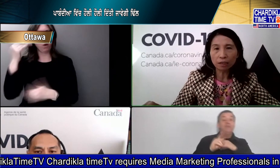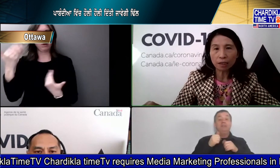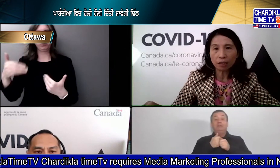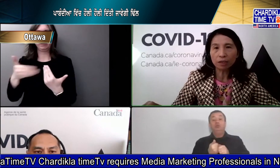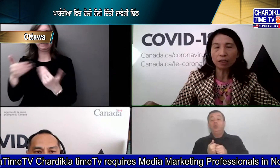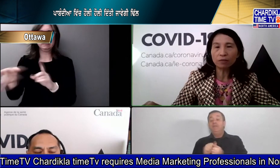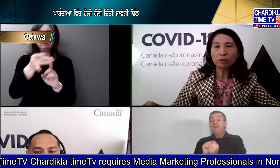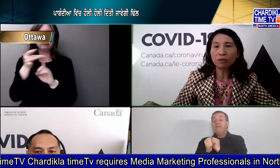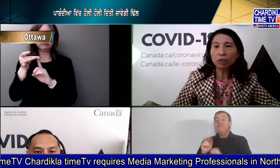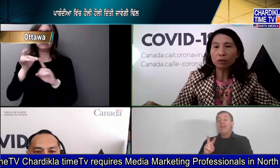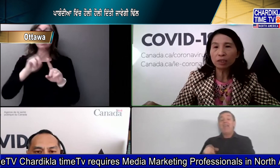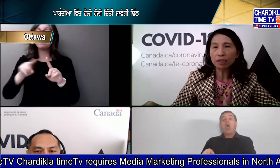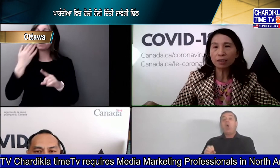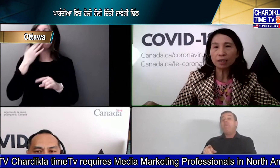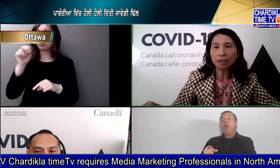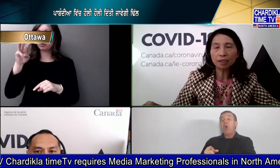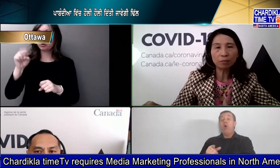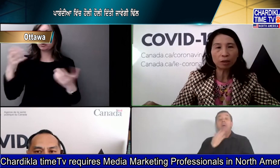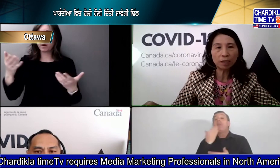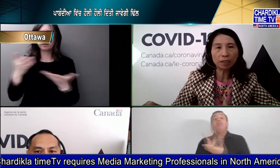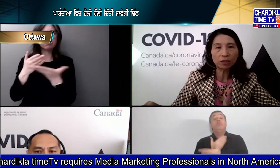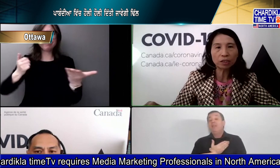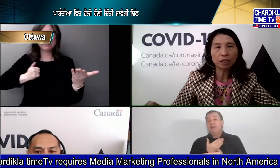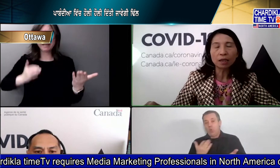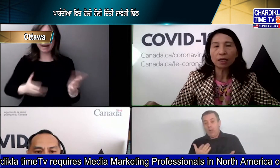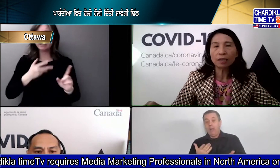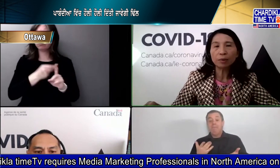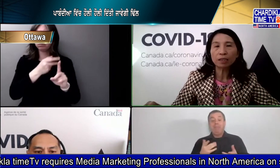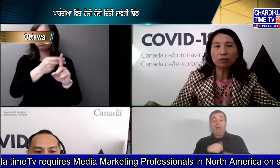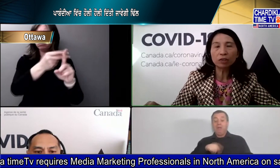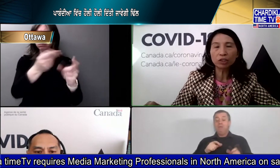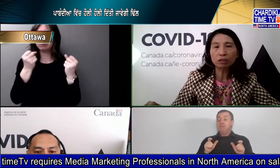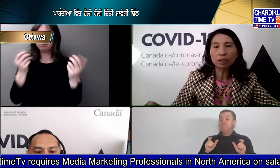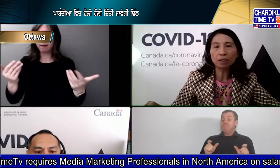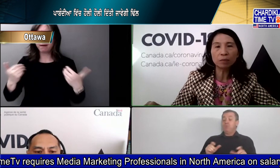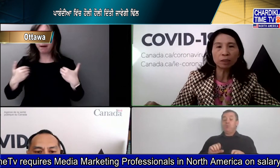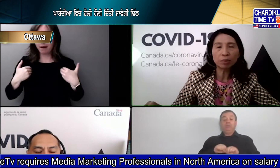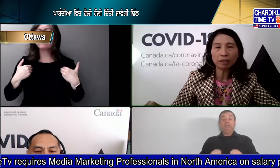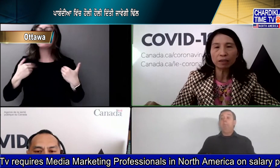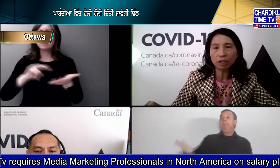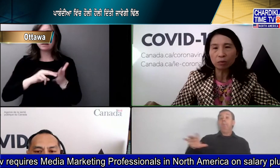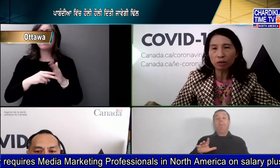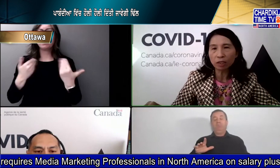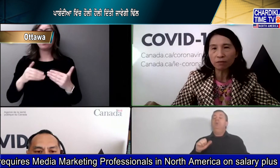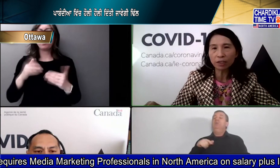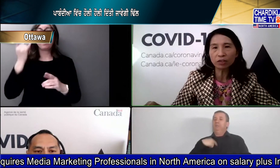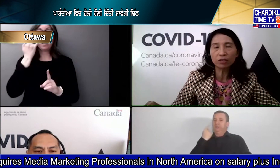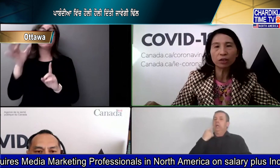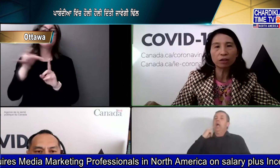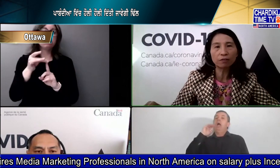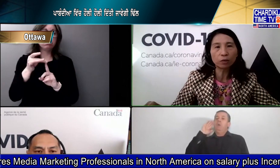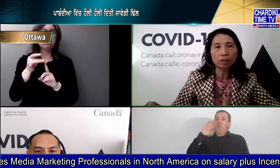good news is that current levels of immunity in the canadian population are expected to reduce the impact of the omicron